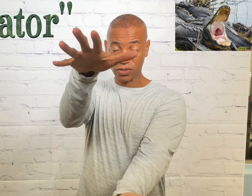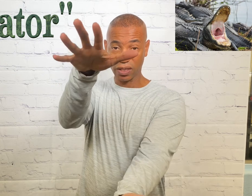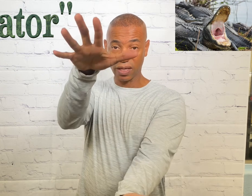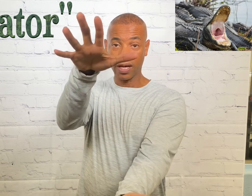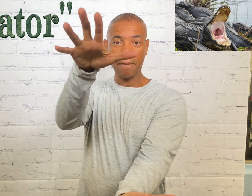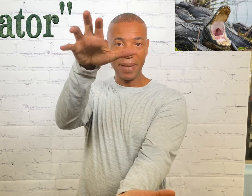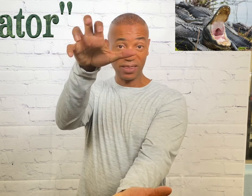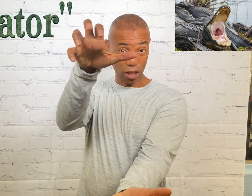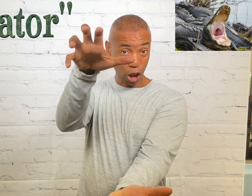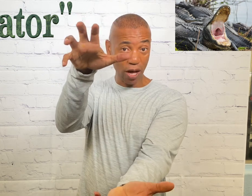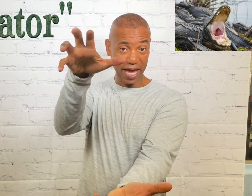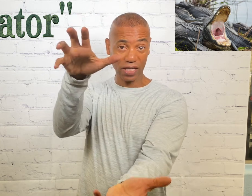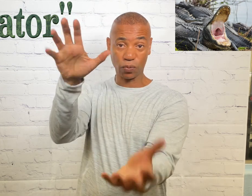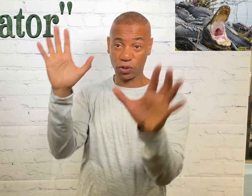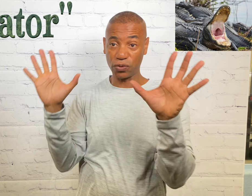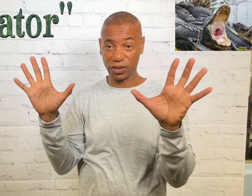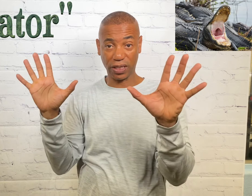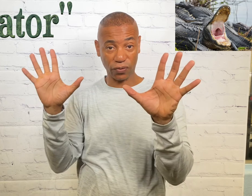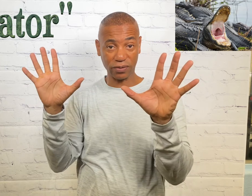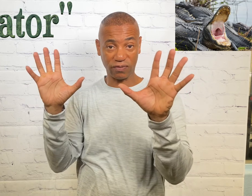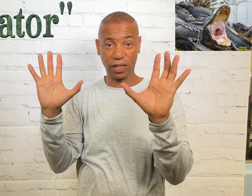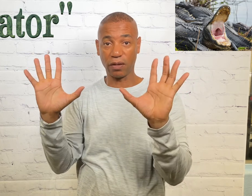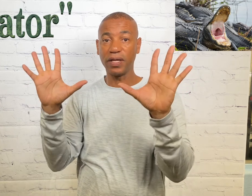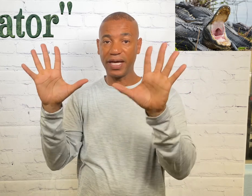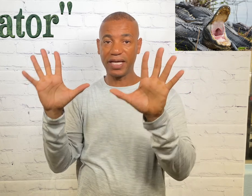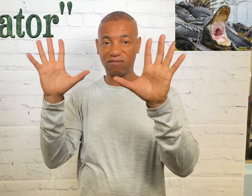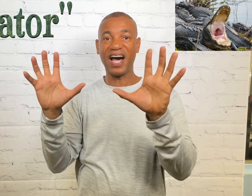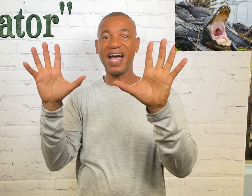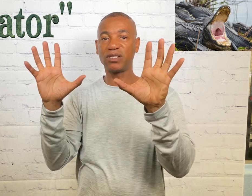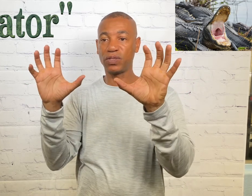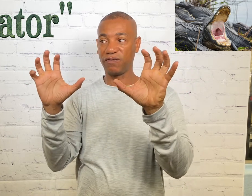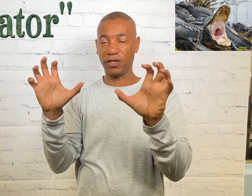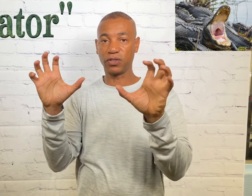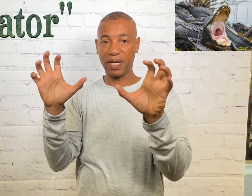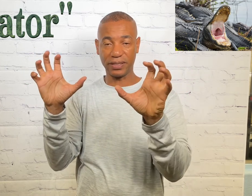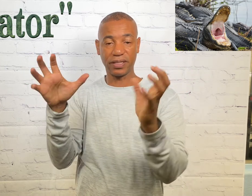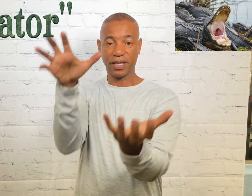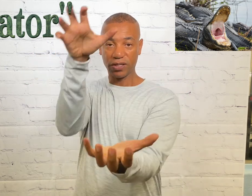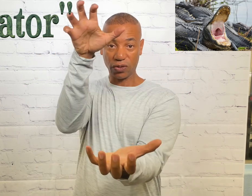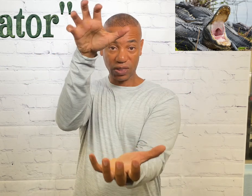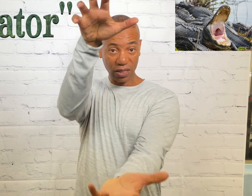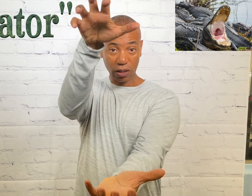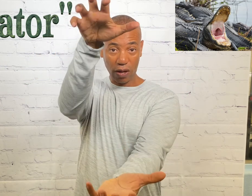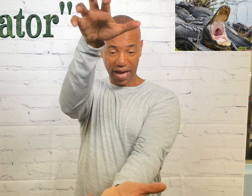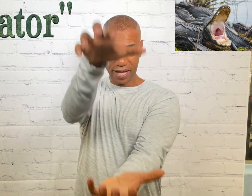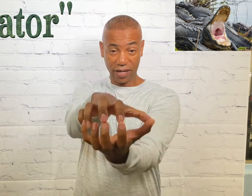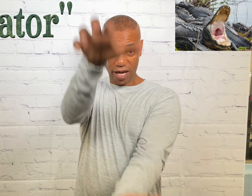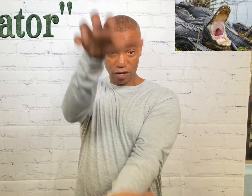make the claw hands which you'll see throughout this video is fives with the fingers bent. So you take the claw hand and you